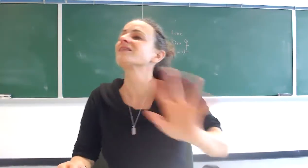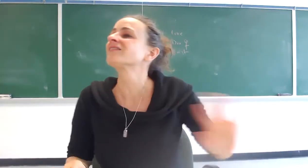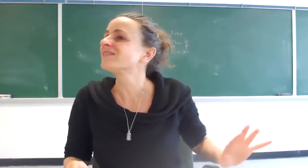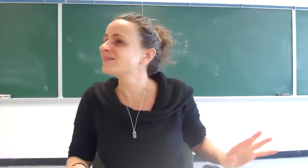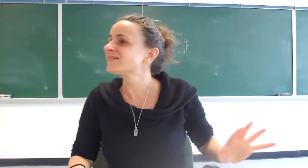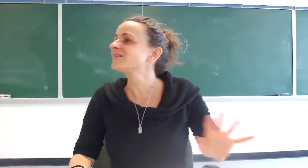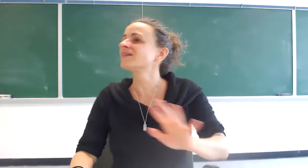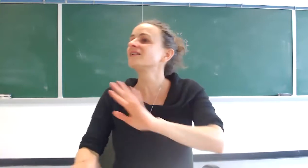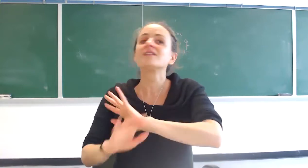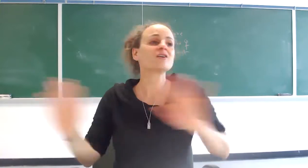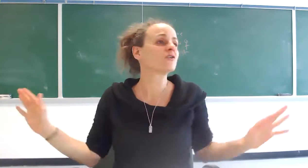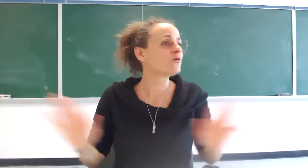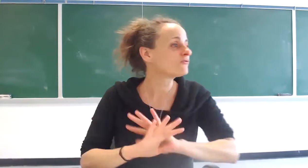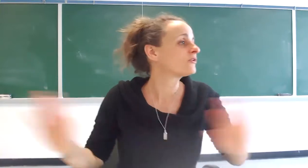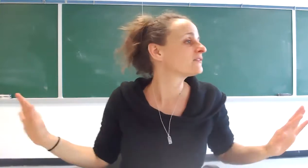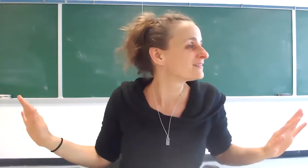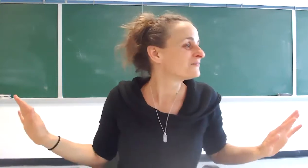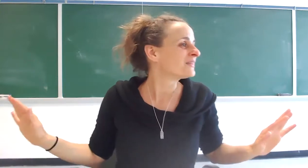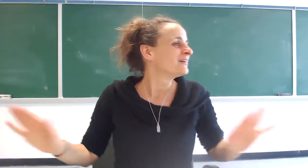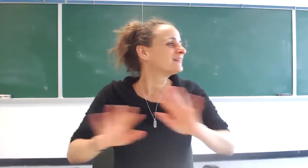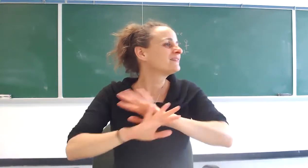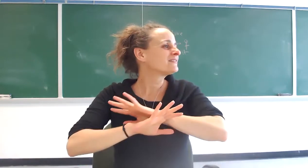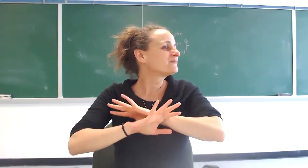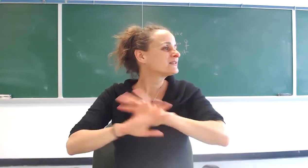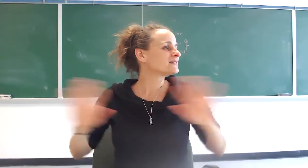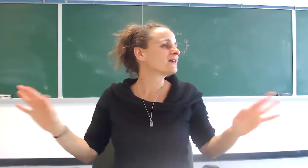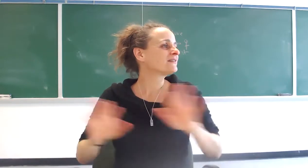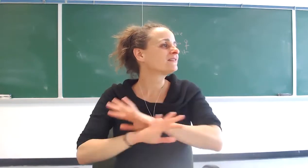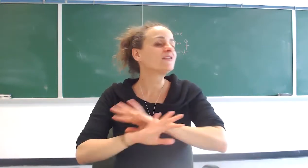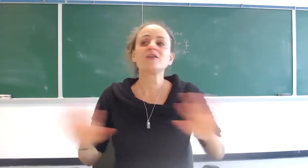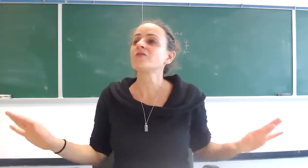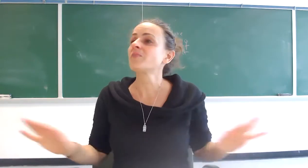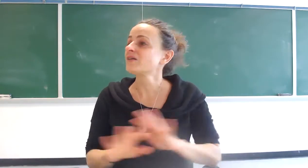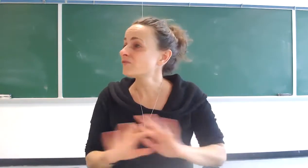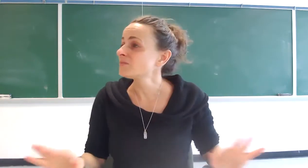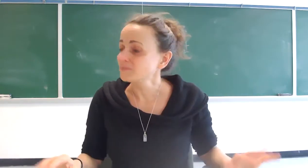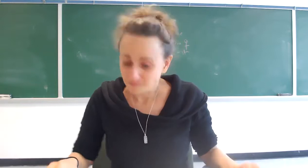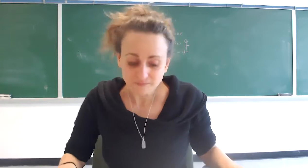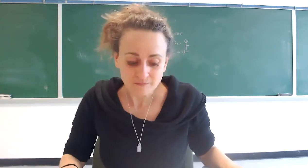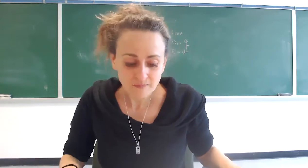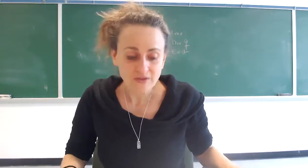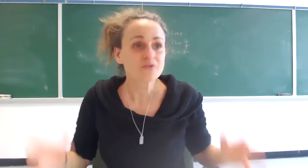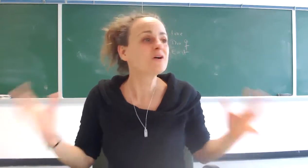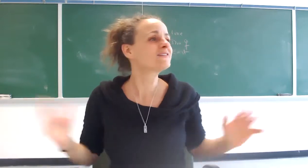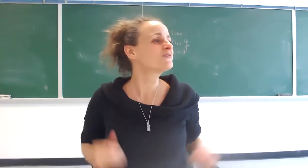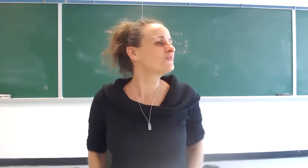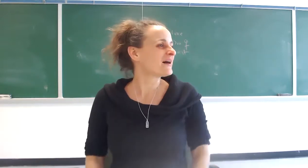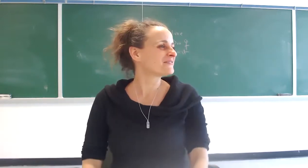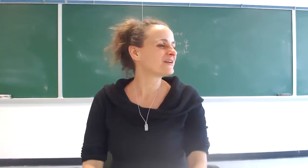doesn't exist he's saying he's not going to go for it he's simply saying this is not the path for me right so what is the new path right